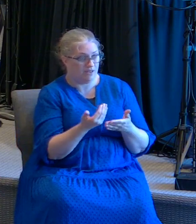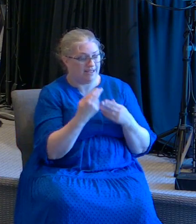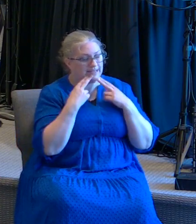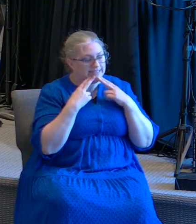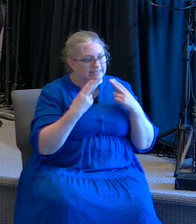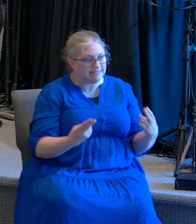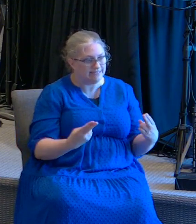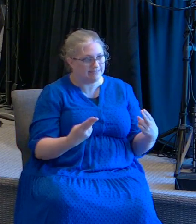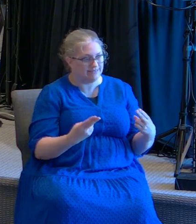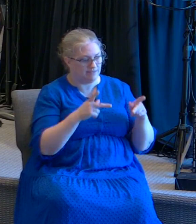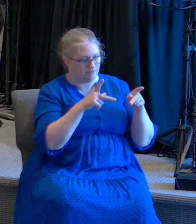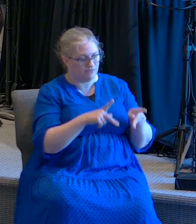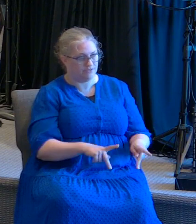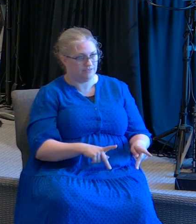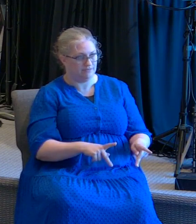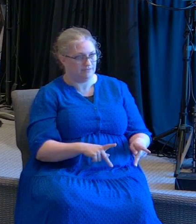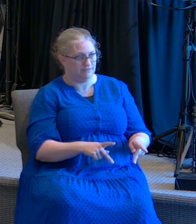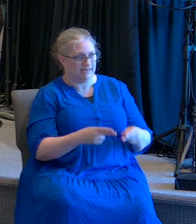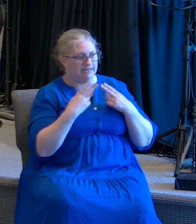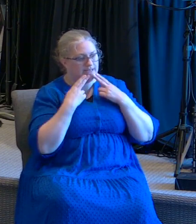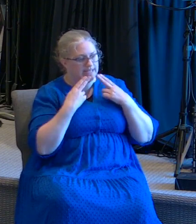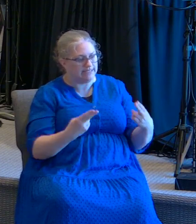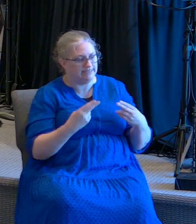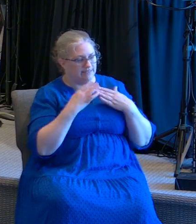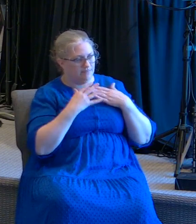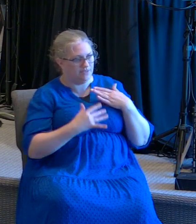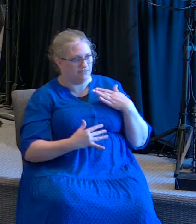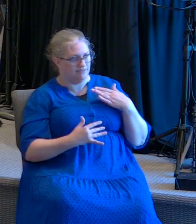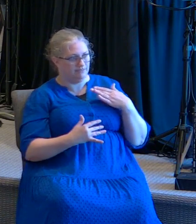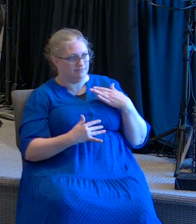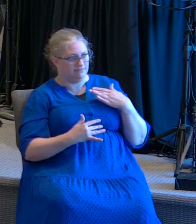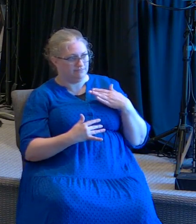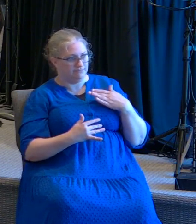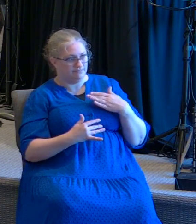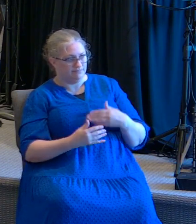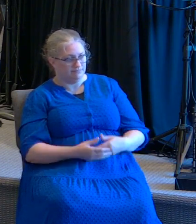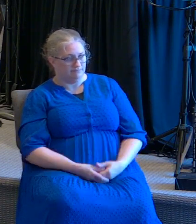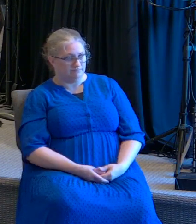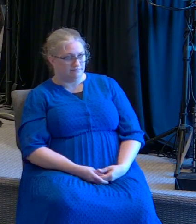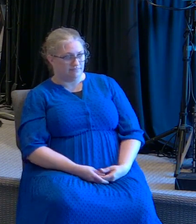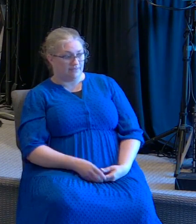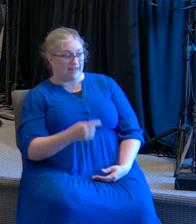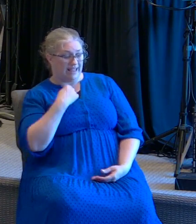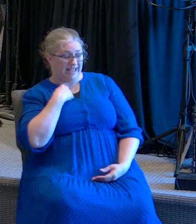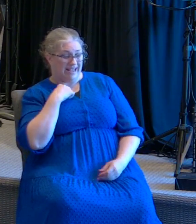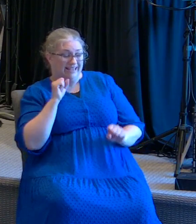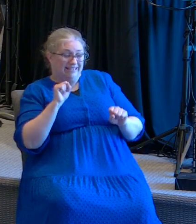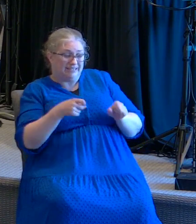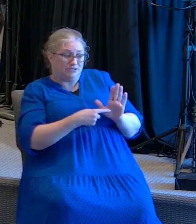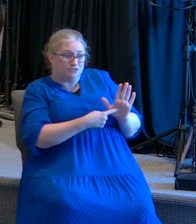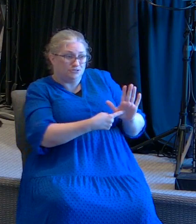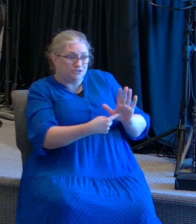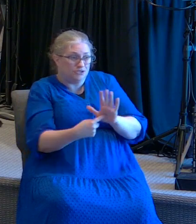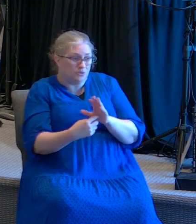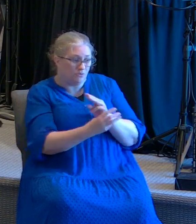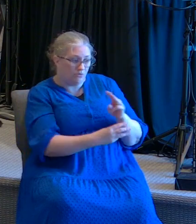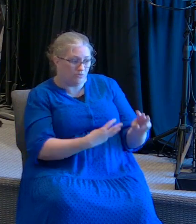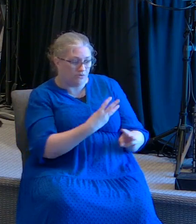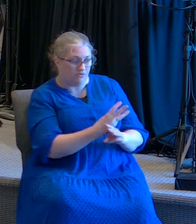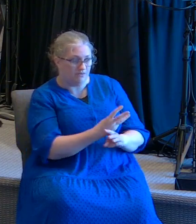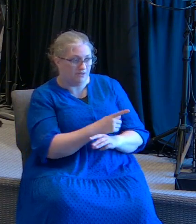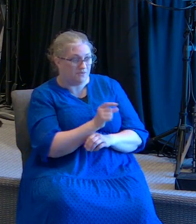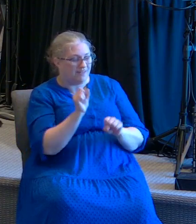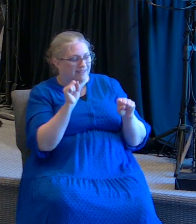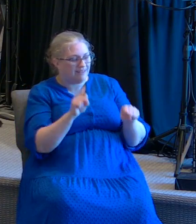so i can show this world that we can overcome